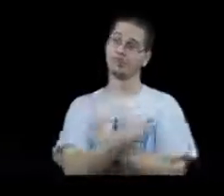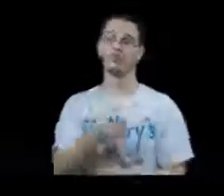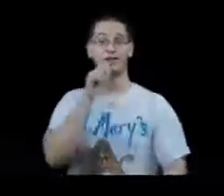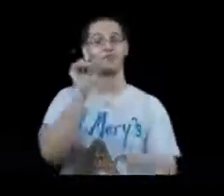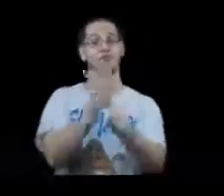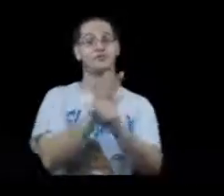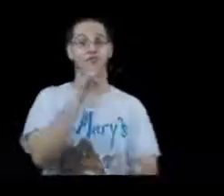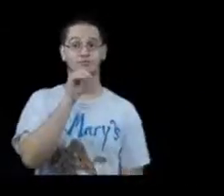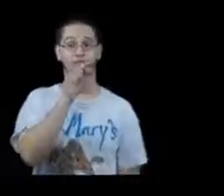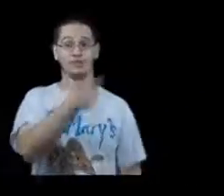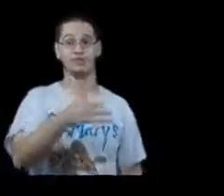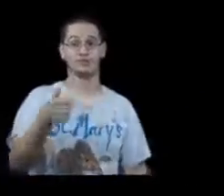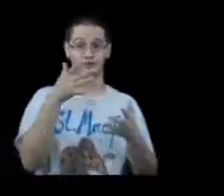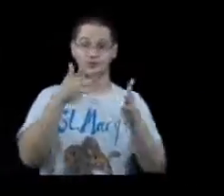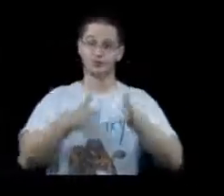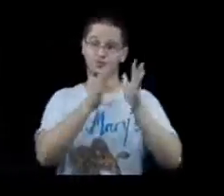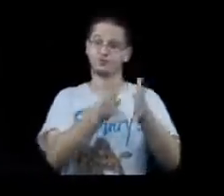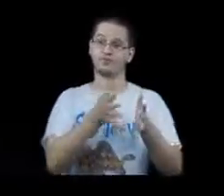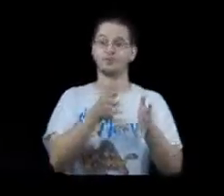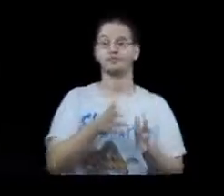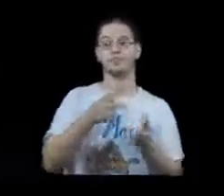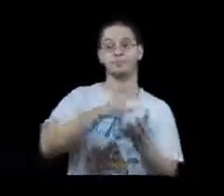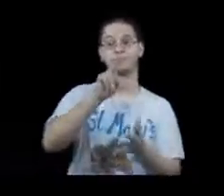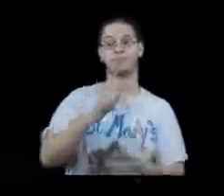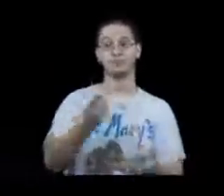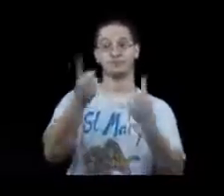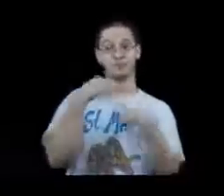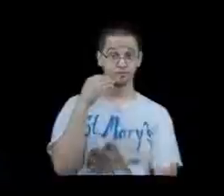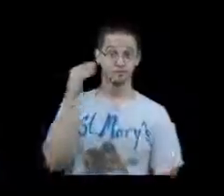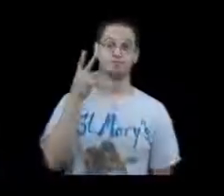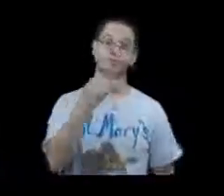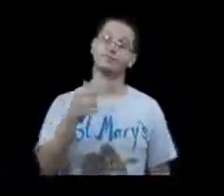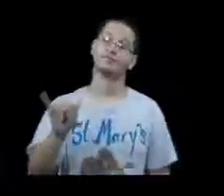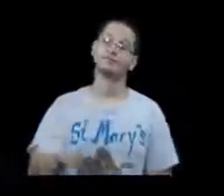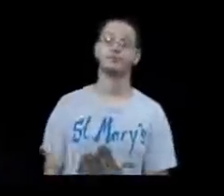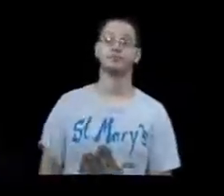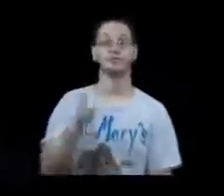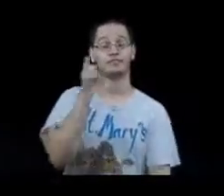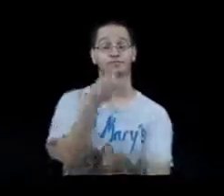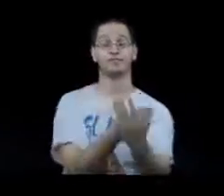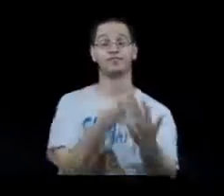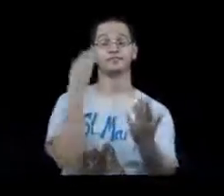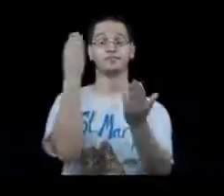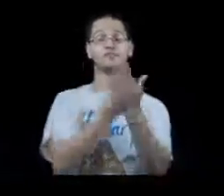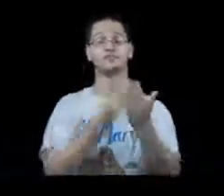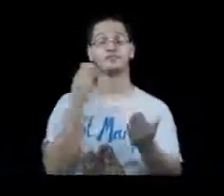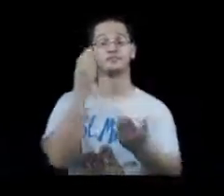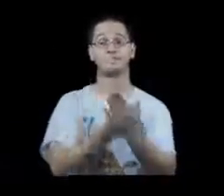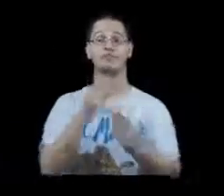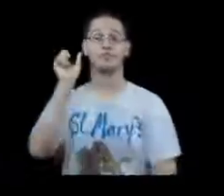grandpa's grave I'll be paid when I come home Well, I need a dollar, dollar, dollar, that's what